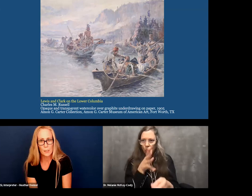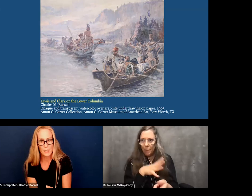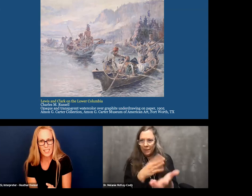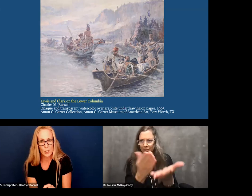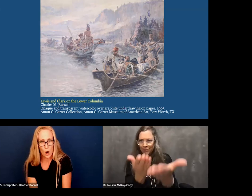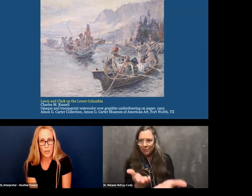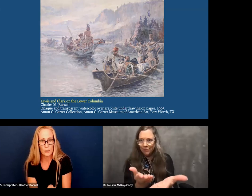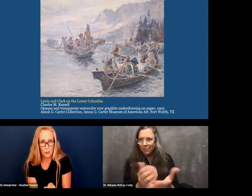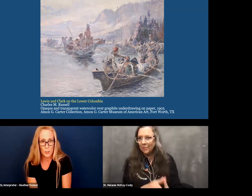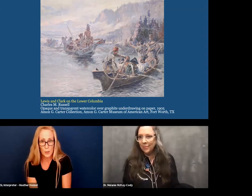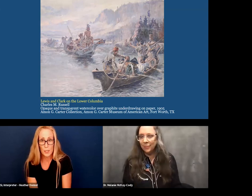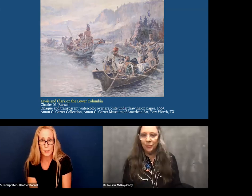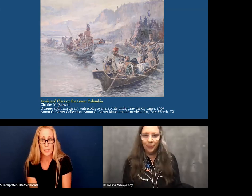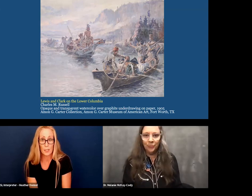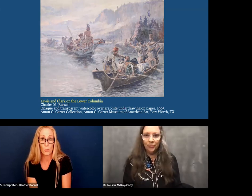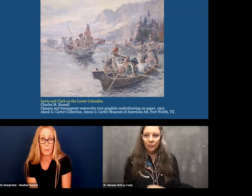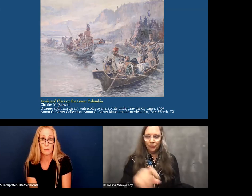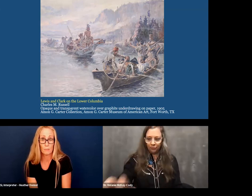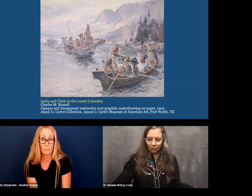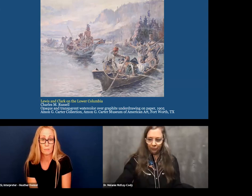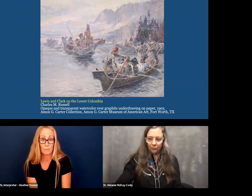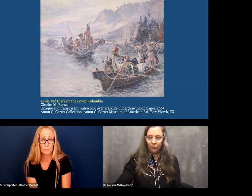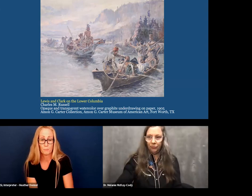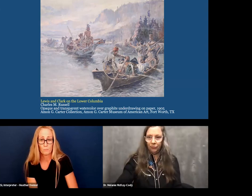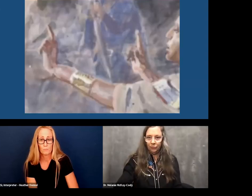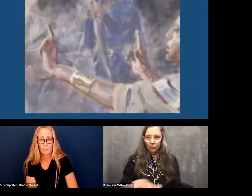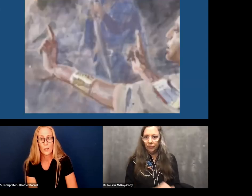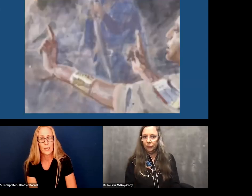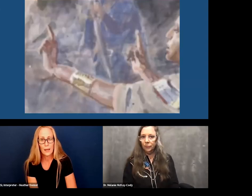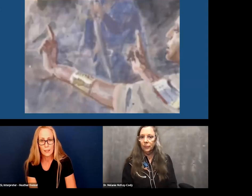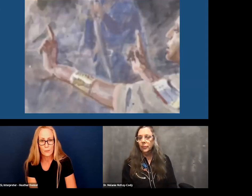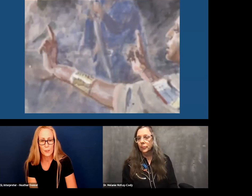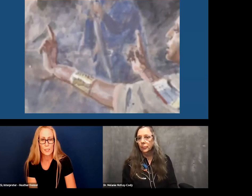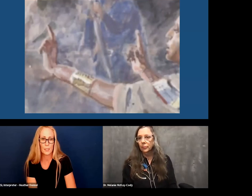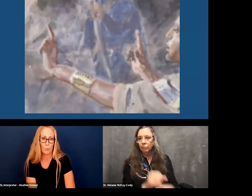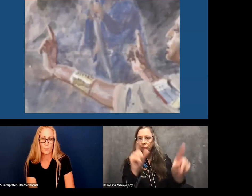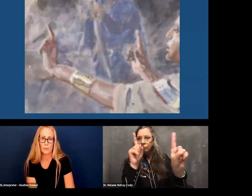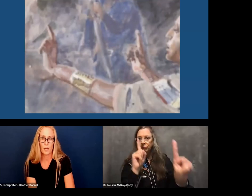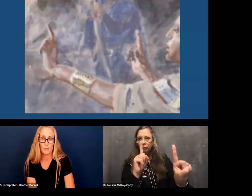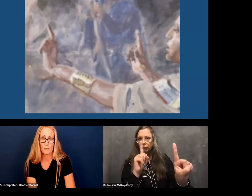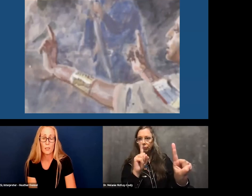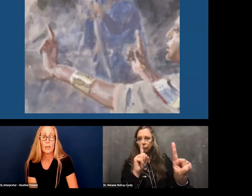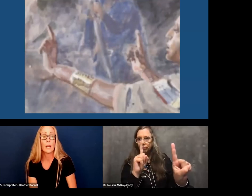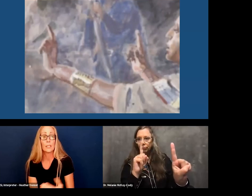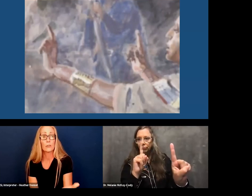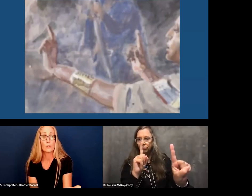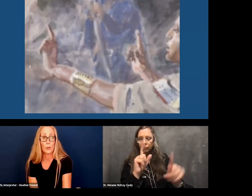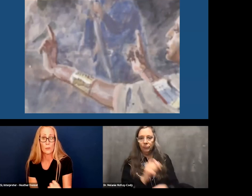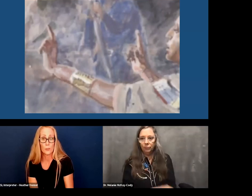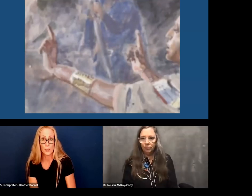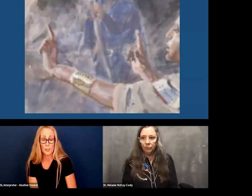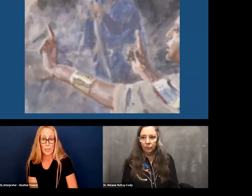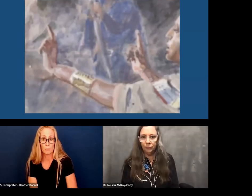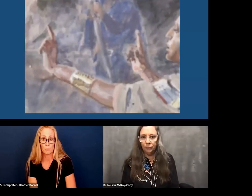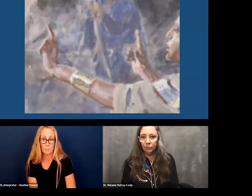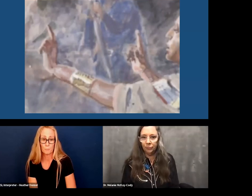focus is on just this exact woman. So I cannot emphasize the importance enough. And here is